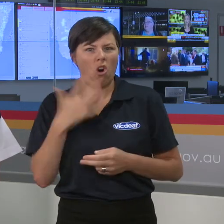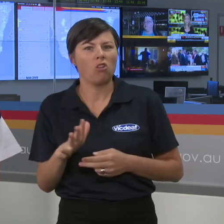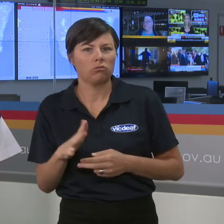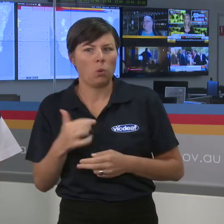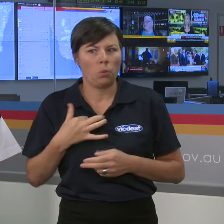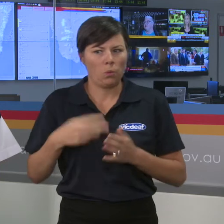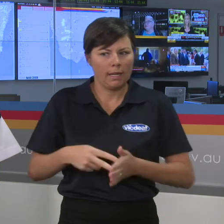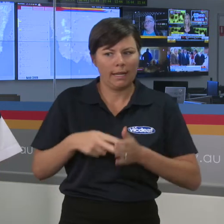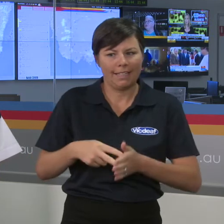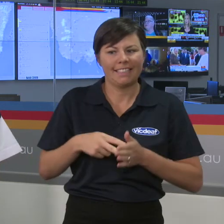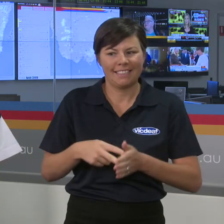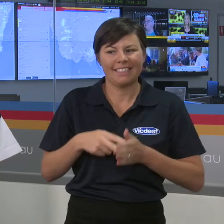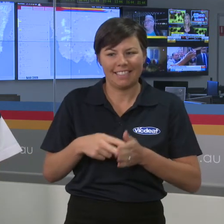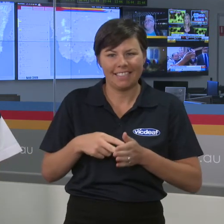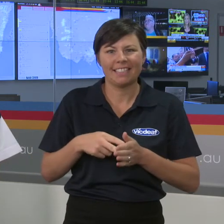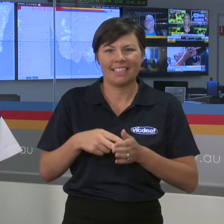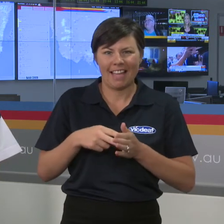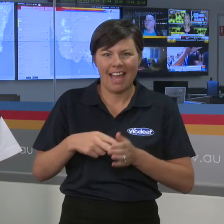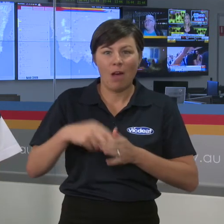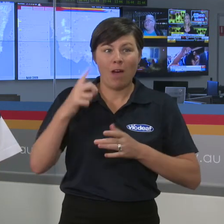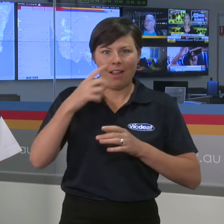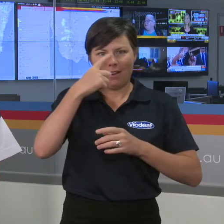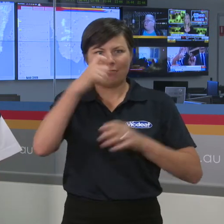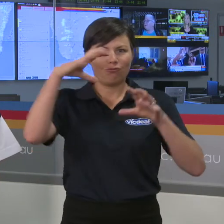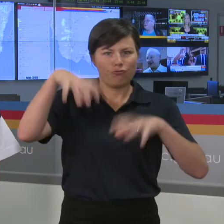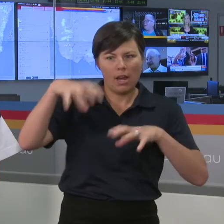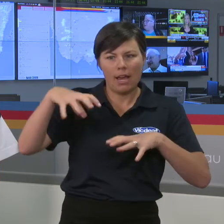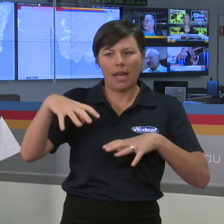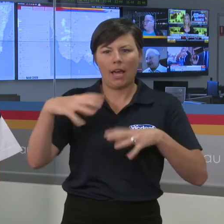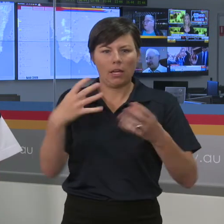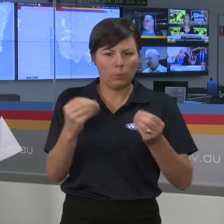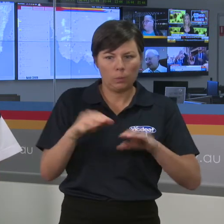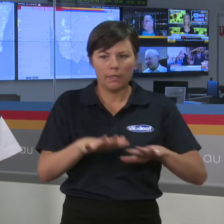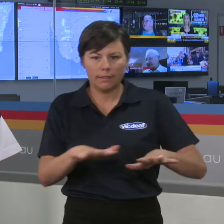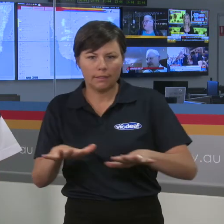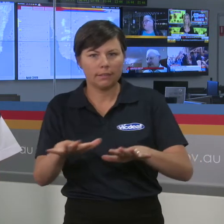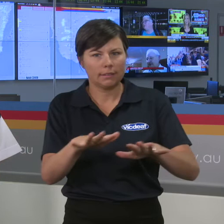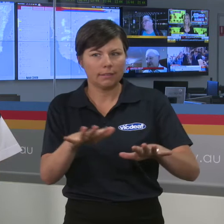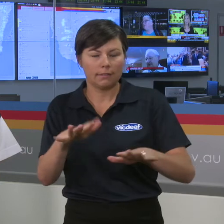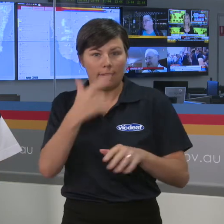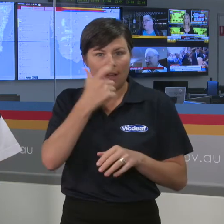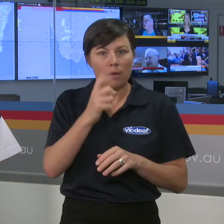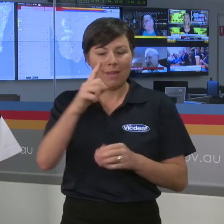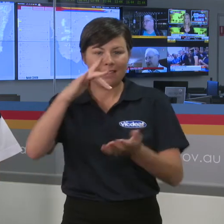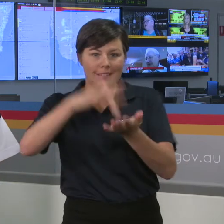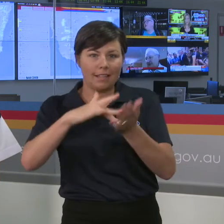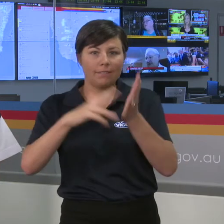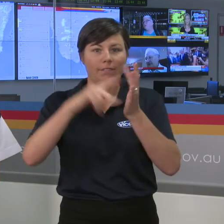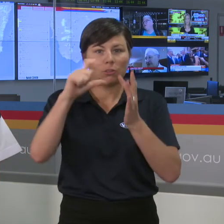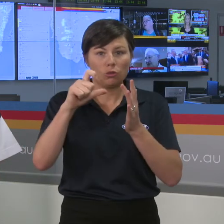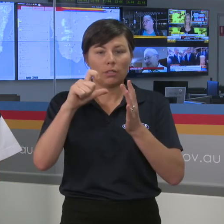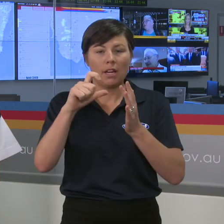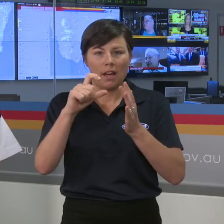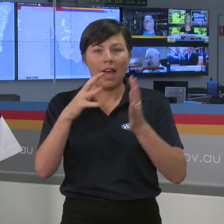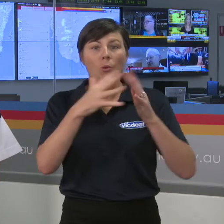and the conditions have changed a bit with the amount of rain and moisture we've had but for central Victoria and western Victoria, the driest parts of